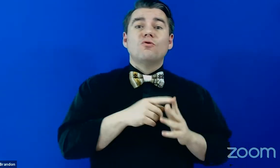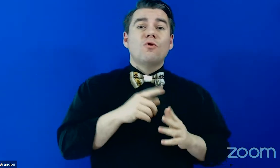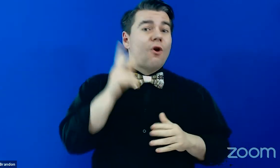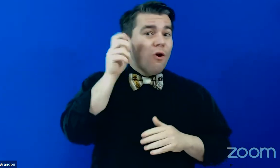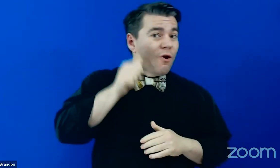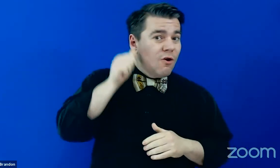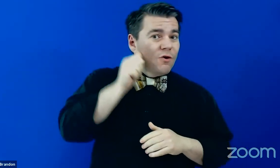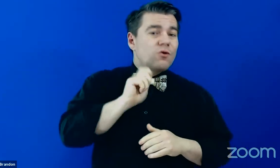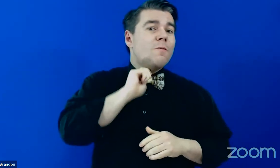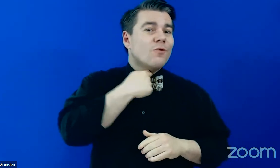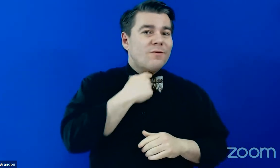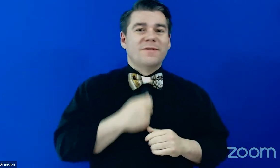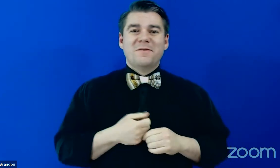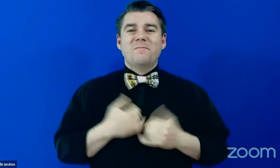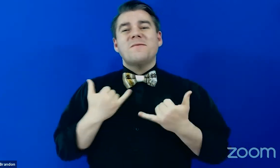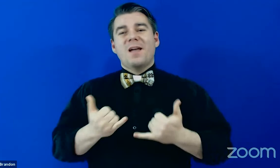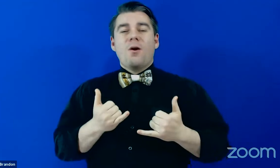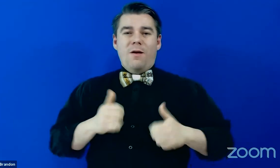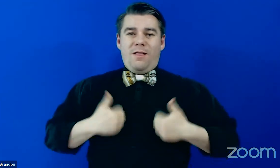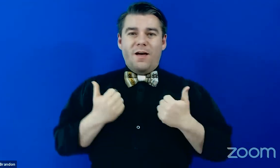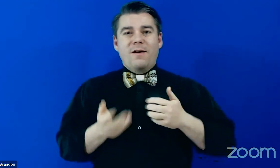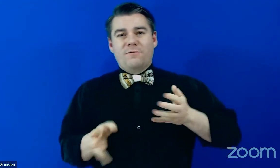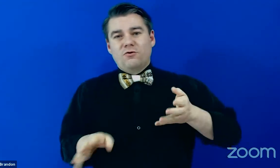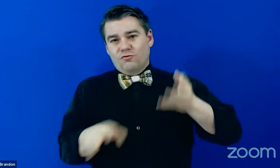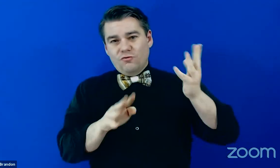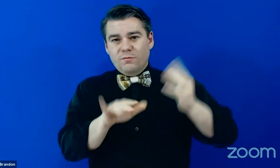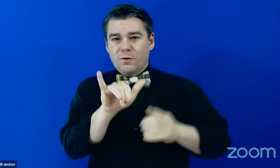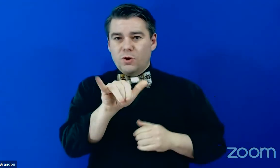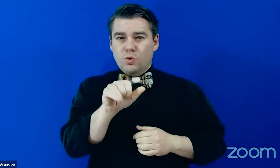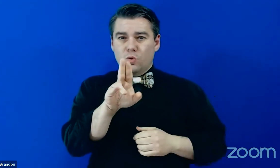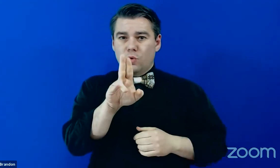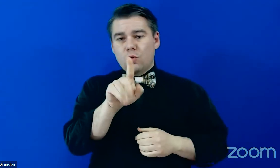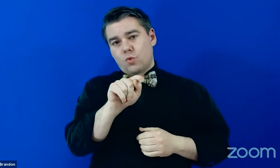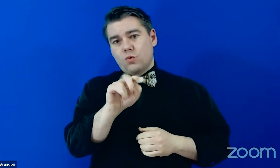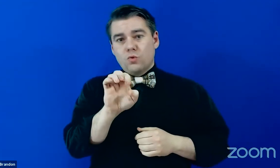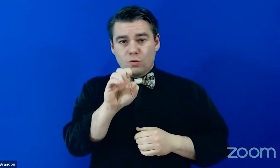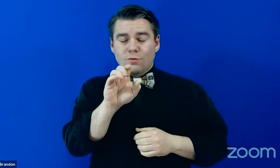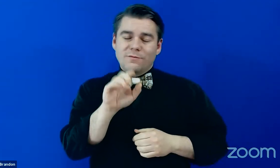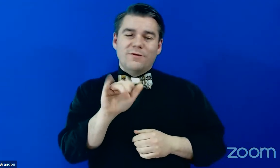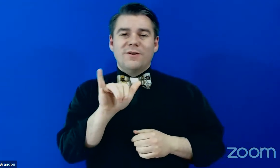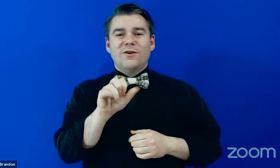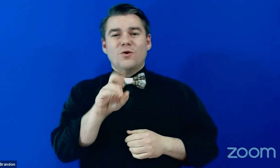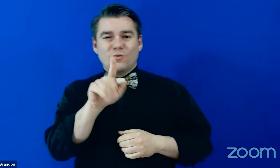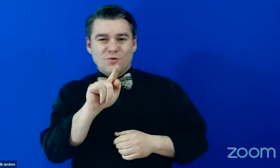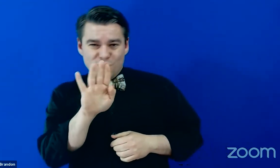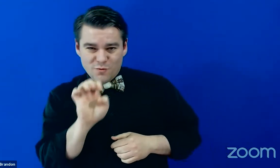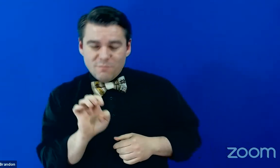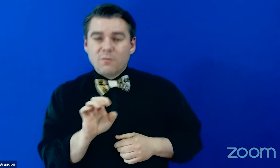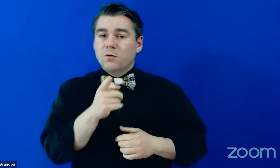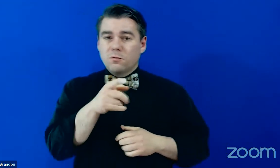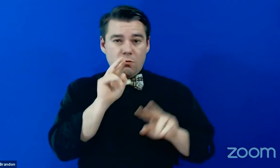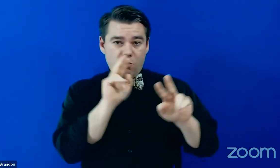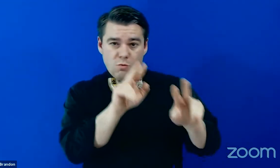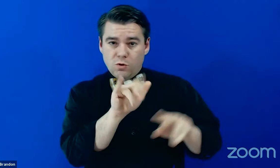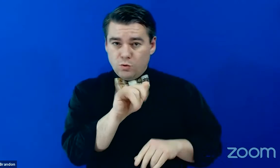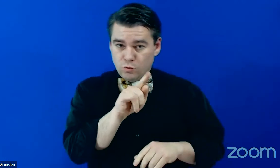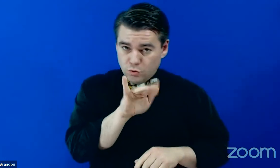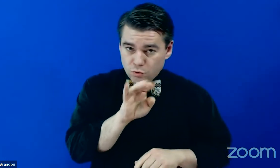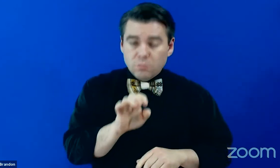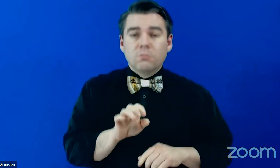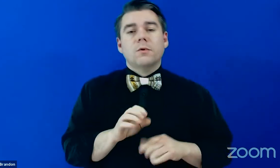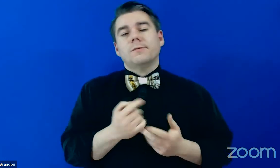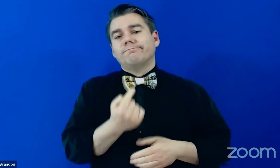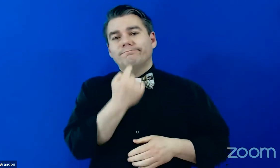we are live streaming on YouTube. So if you are happening to catch us on YouTube, uh, then you